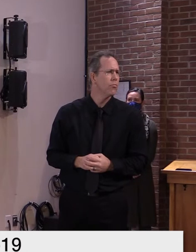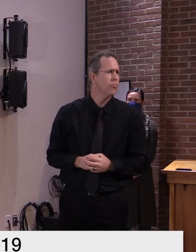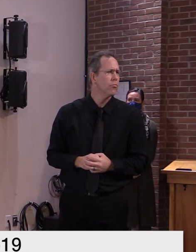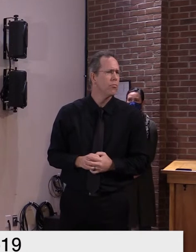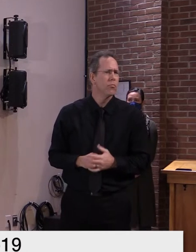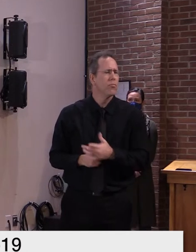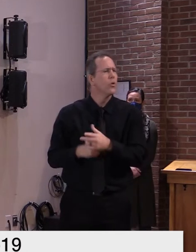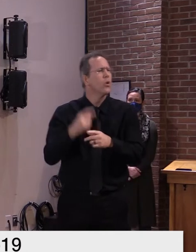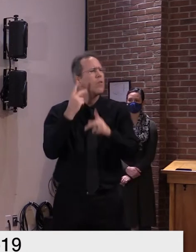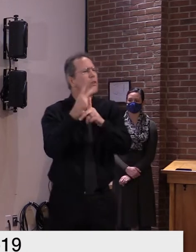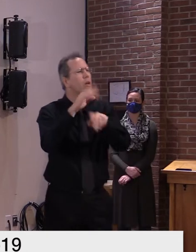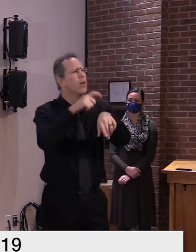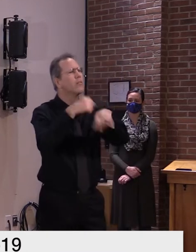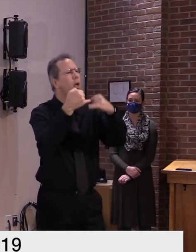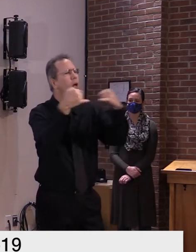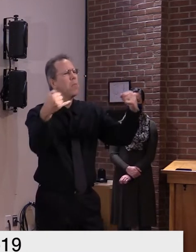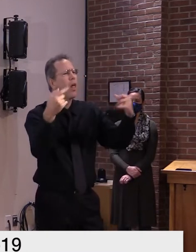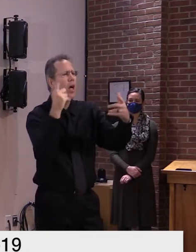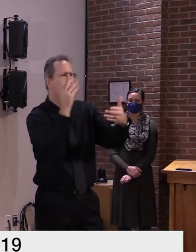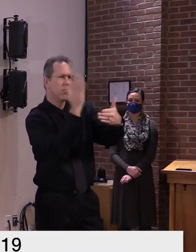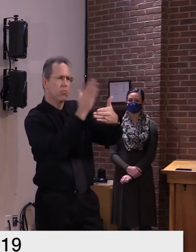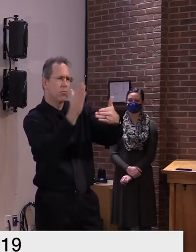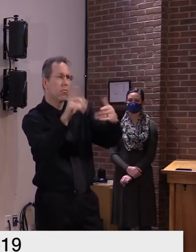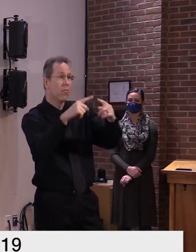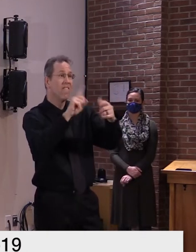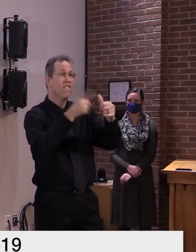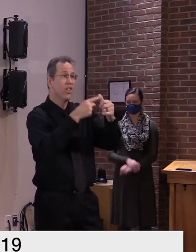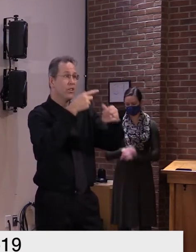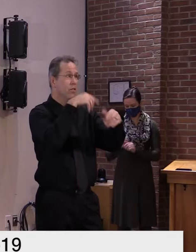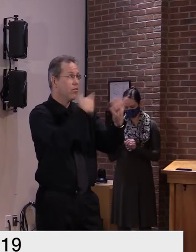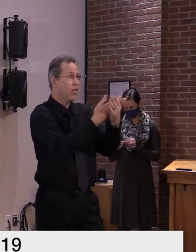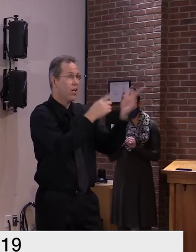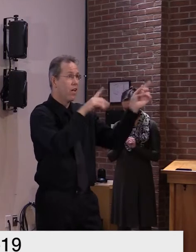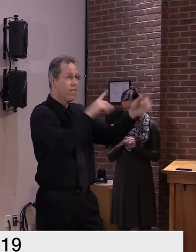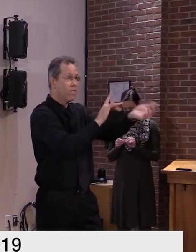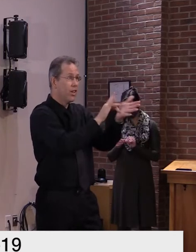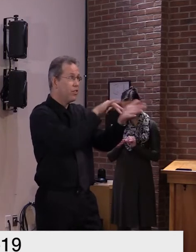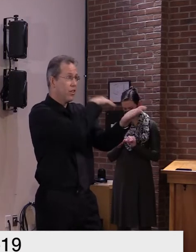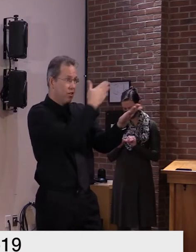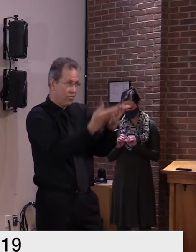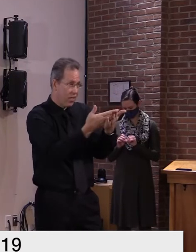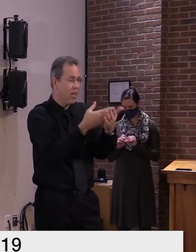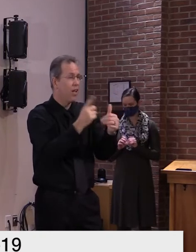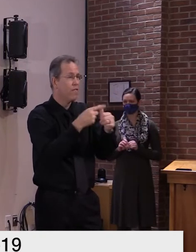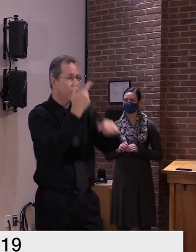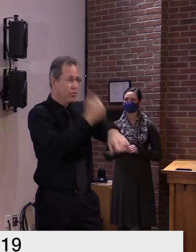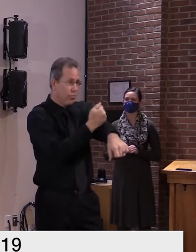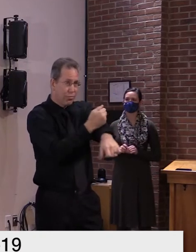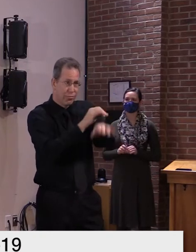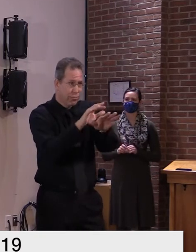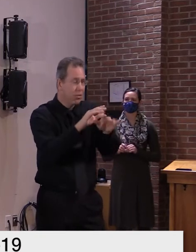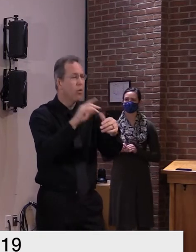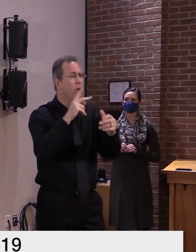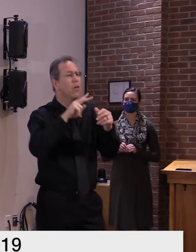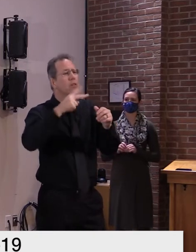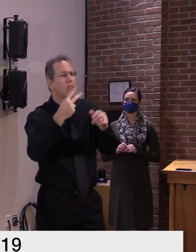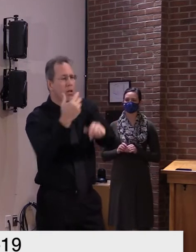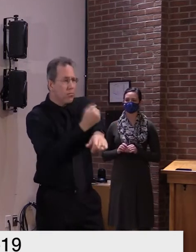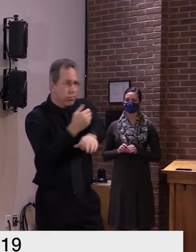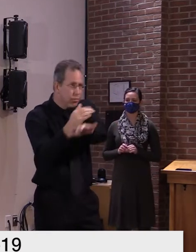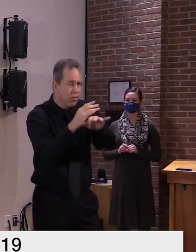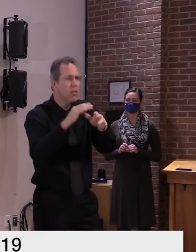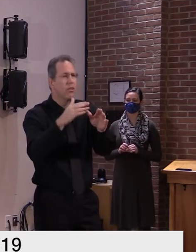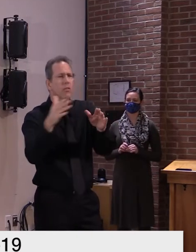right so with the pfizer we're we're pretty certain as certain as we can be from what we're being told that